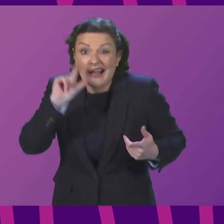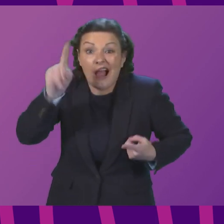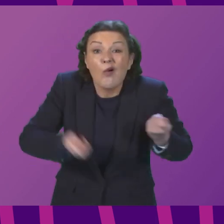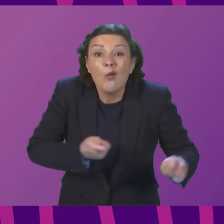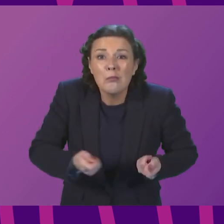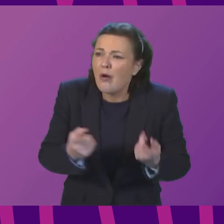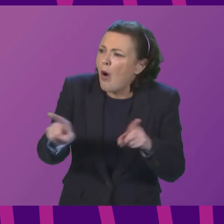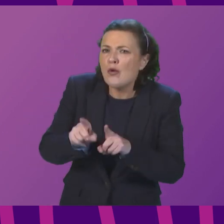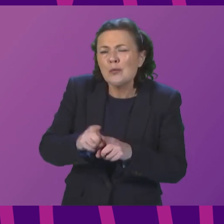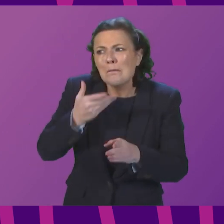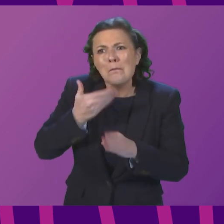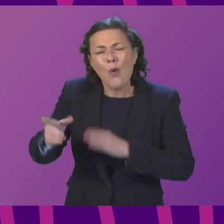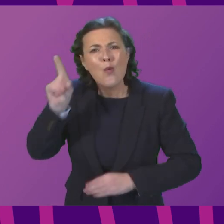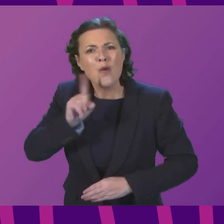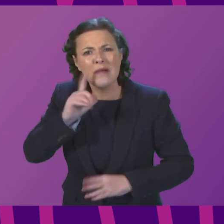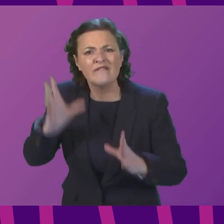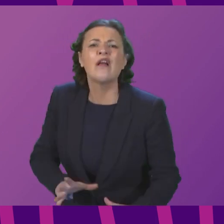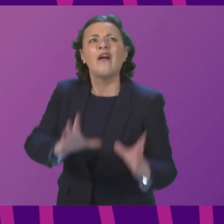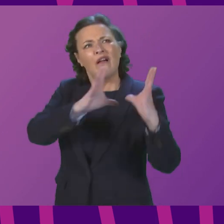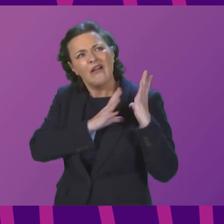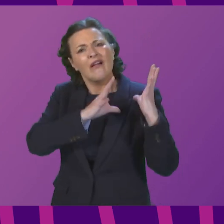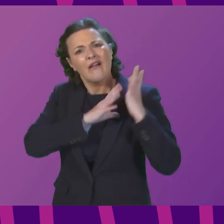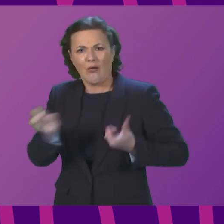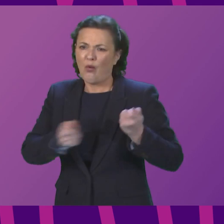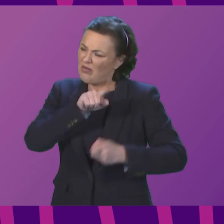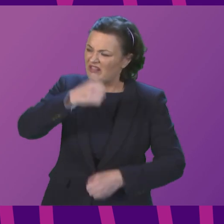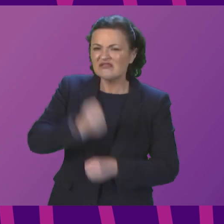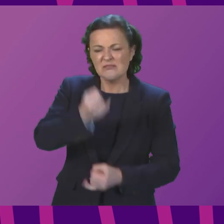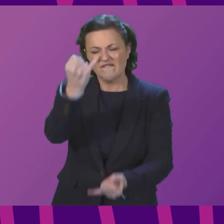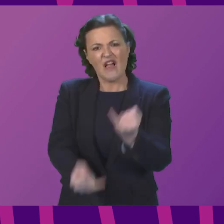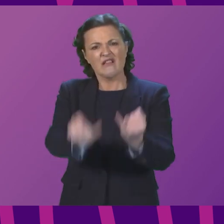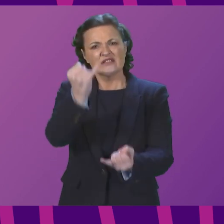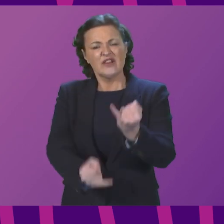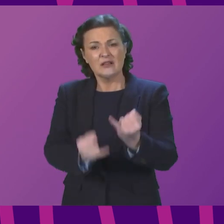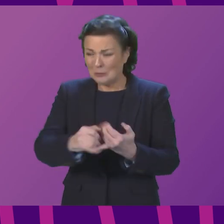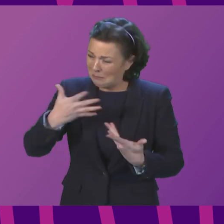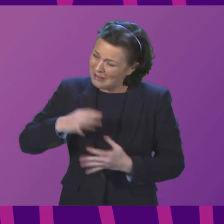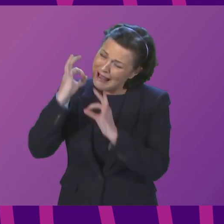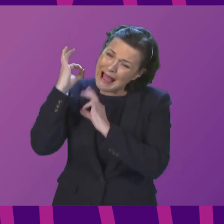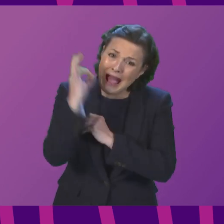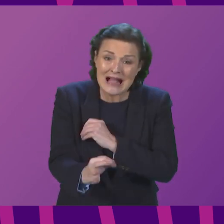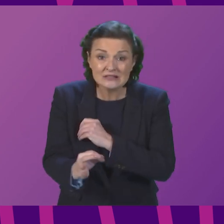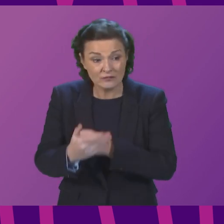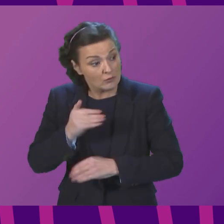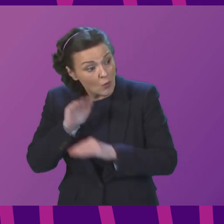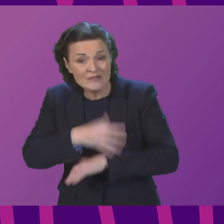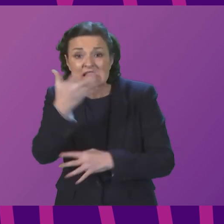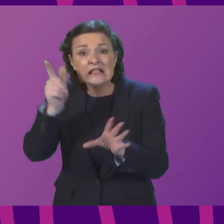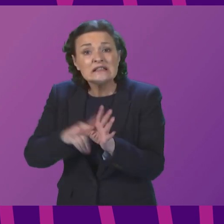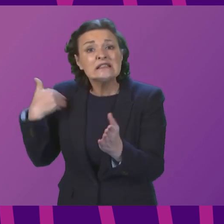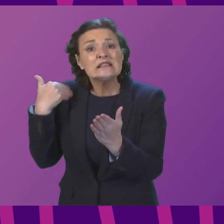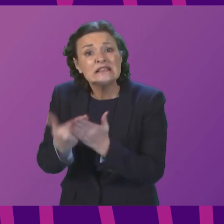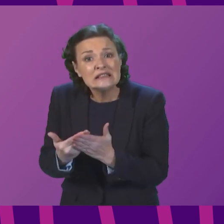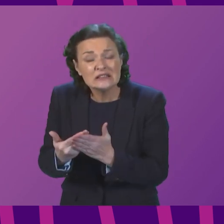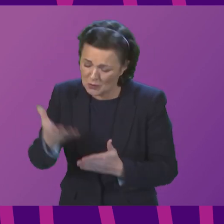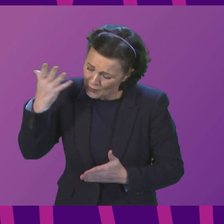burden of this government's failures. We have been calling for a national care service for over a decade, but it can't now be used as